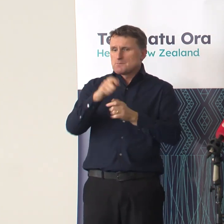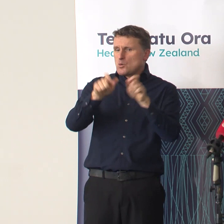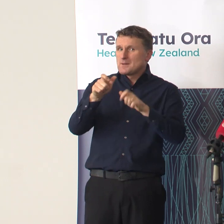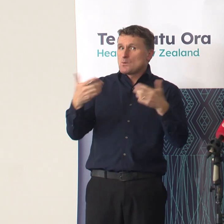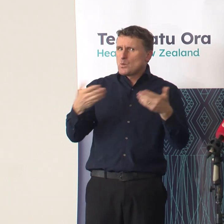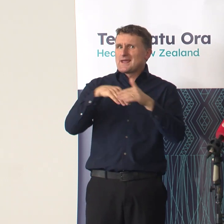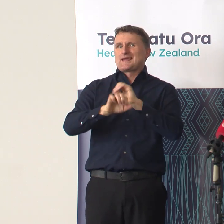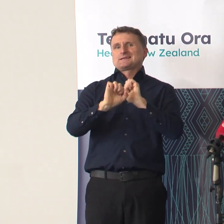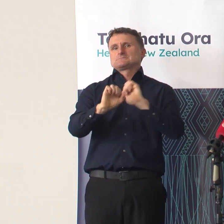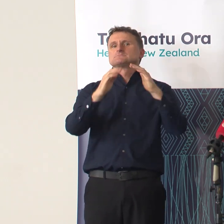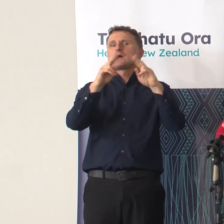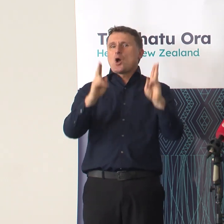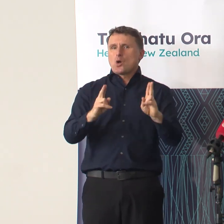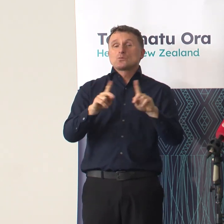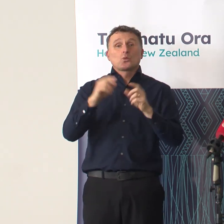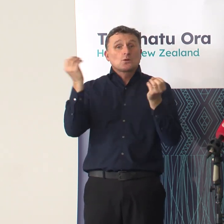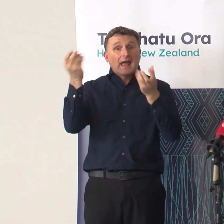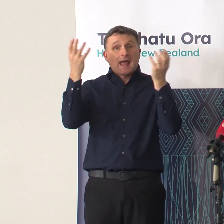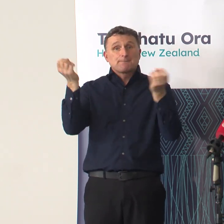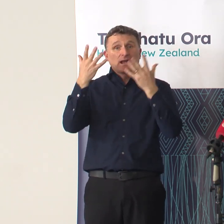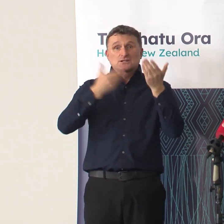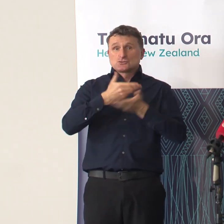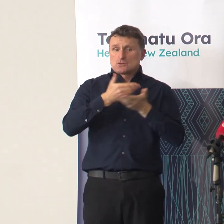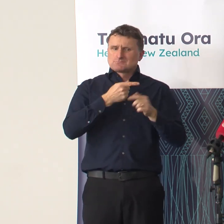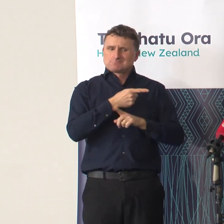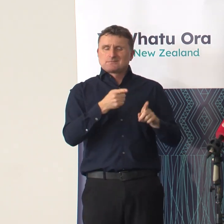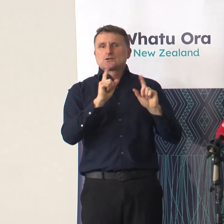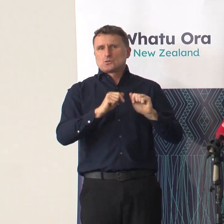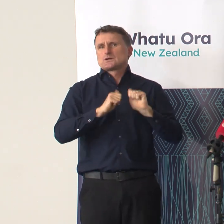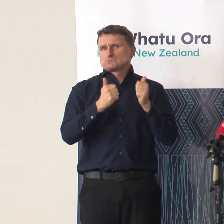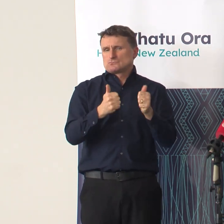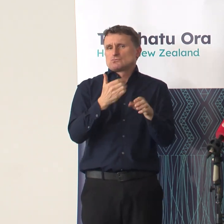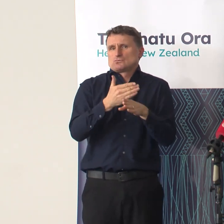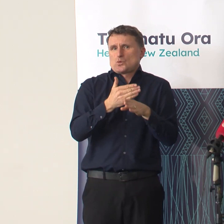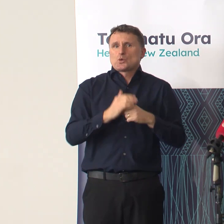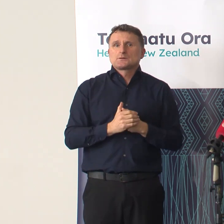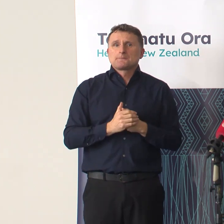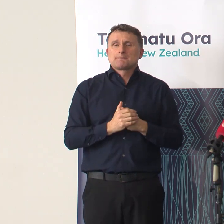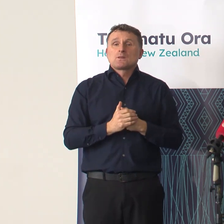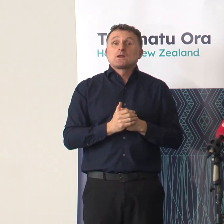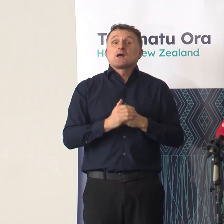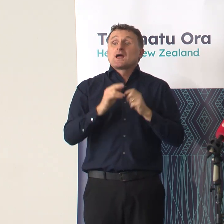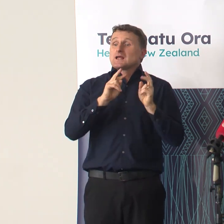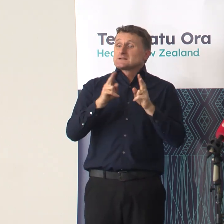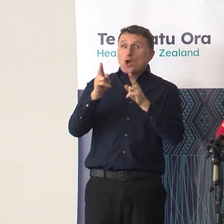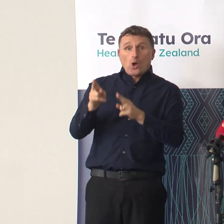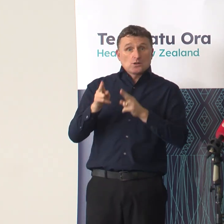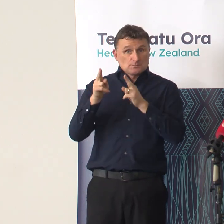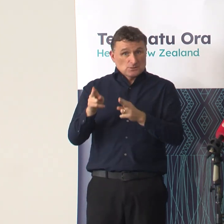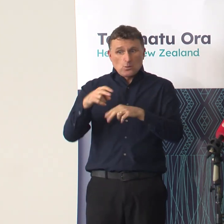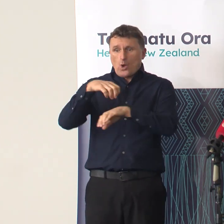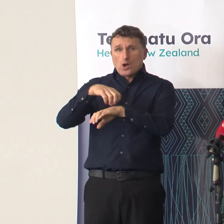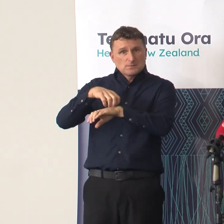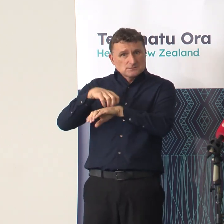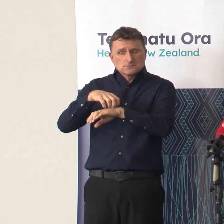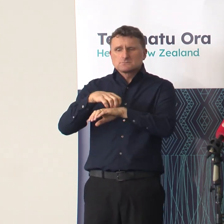and also ambulance services doing their typically terrific job. I've also seen hospitals. That includes all of our clinical